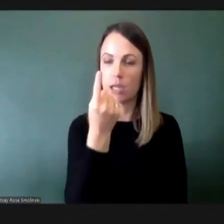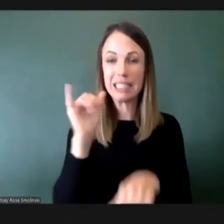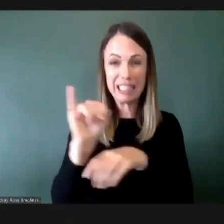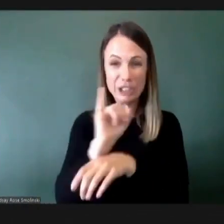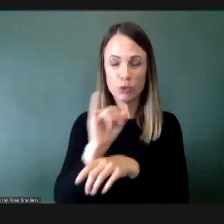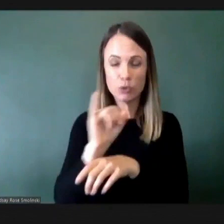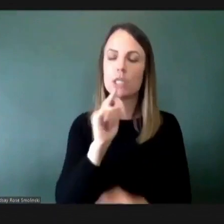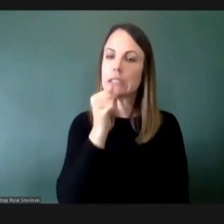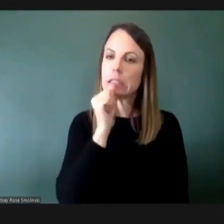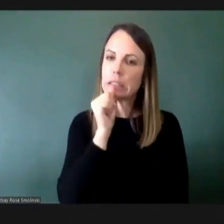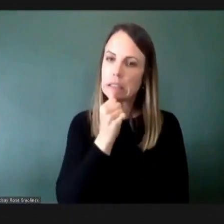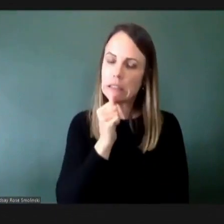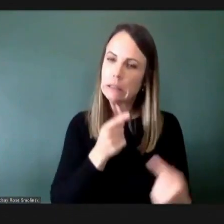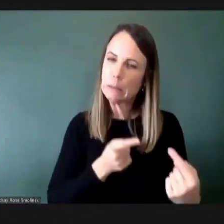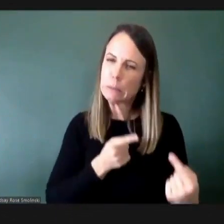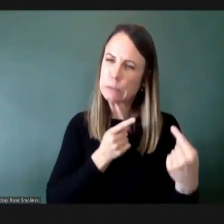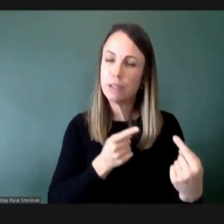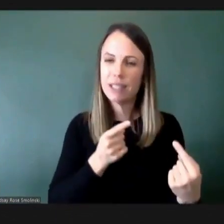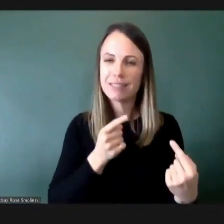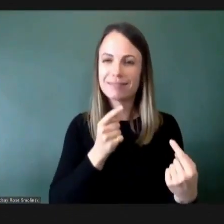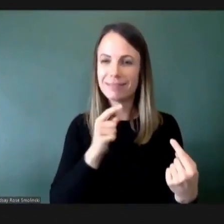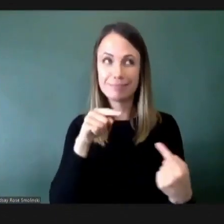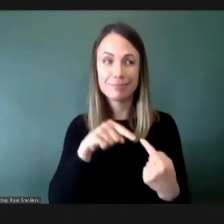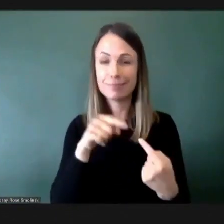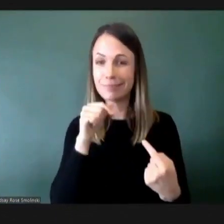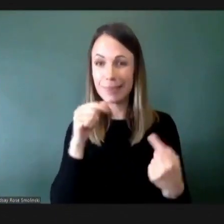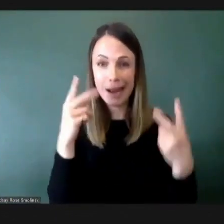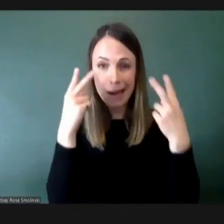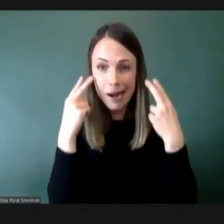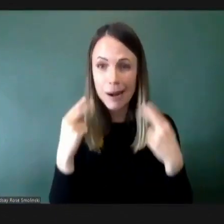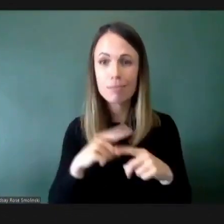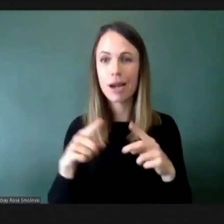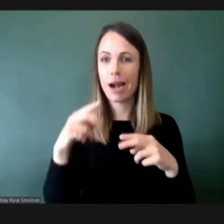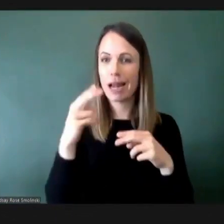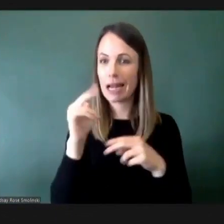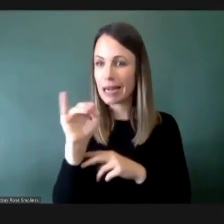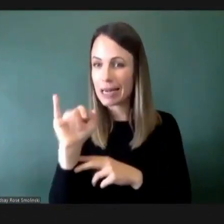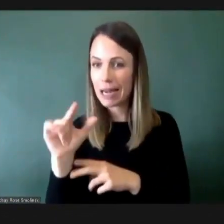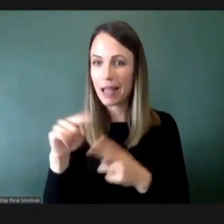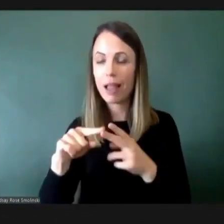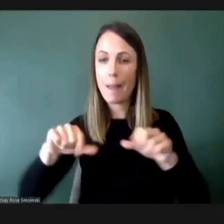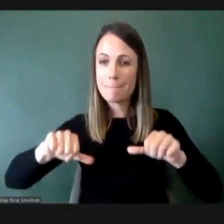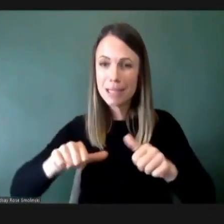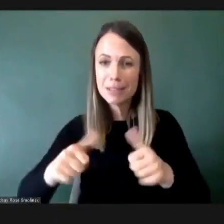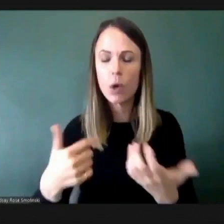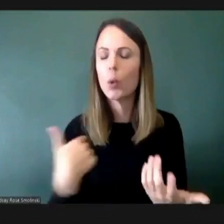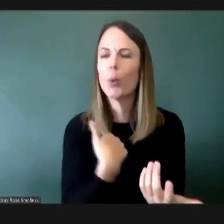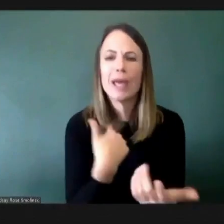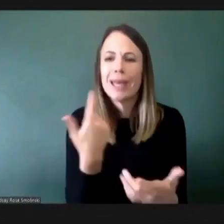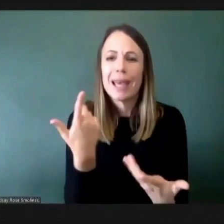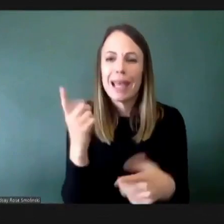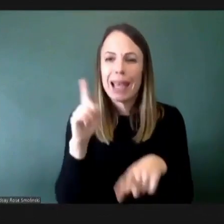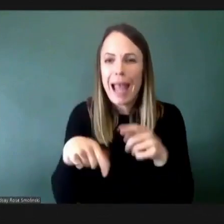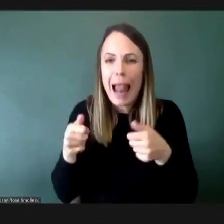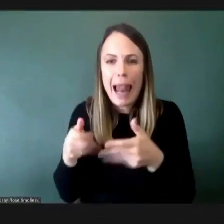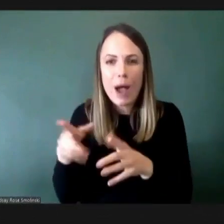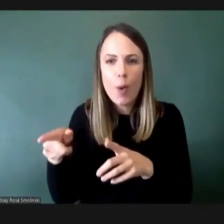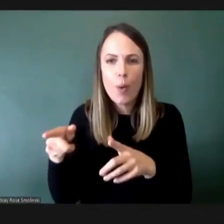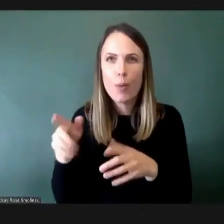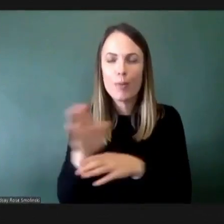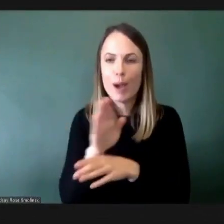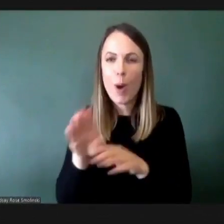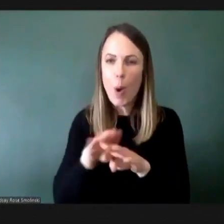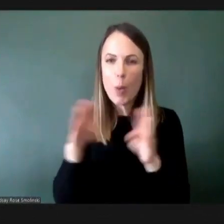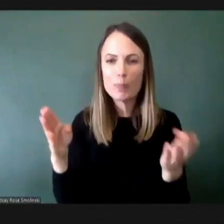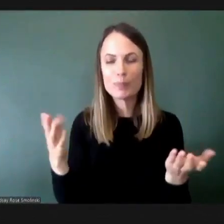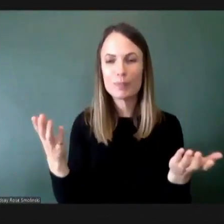is suffering, not only the hair industry, but the nail salons, the masseuse, like we haven't been able to allow those businesses to